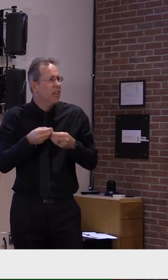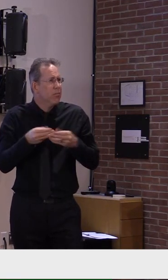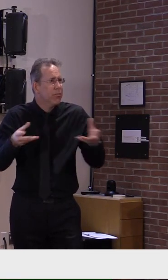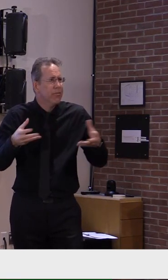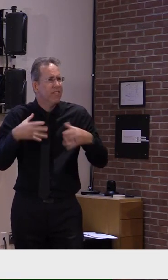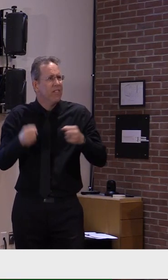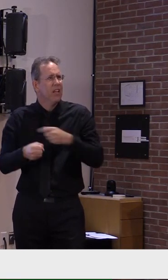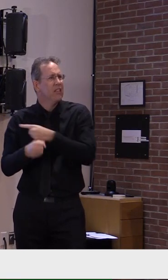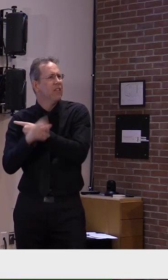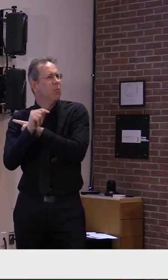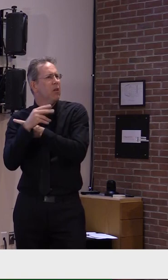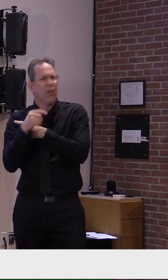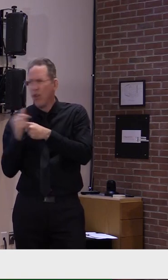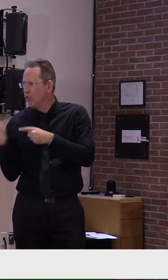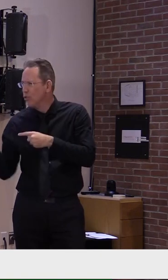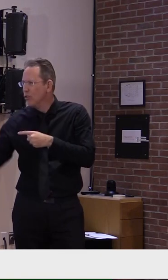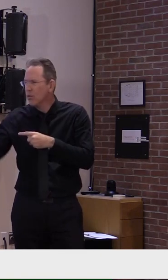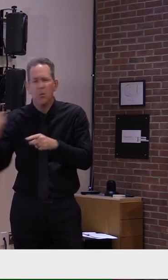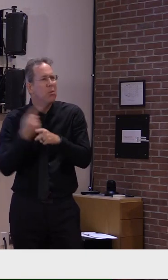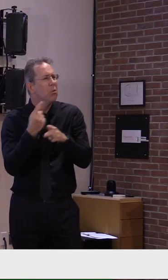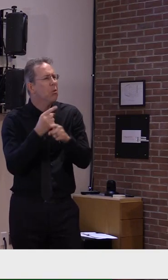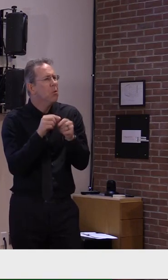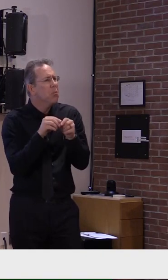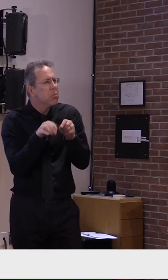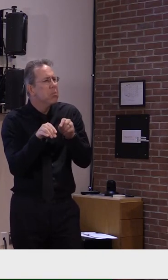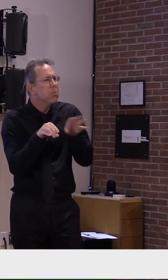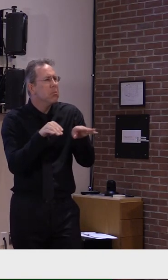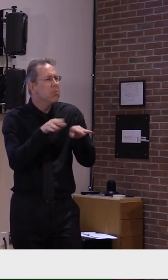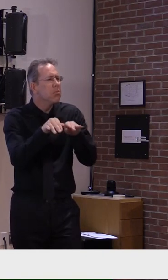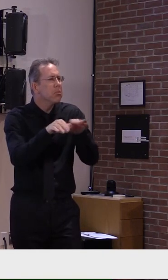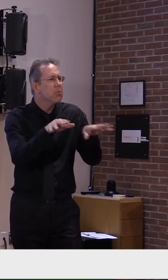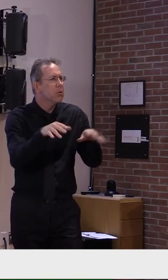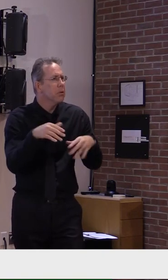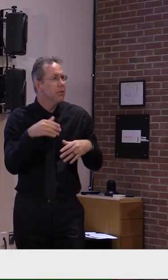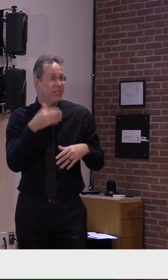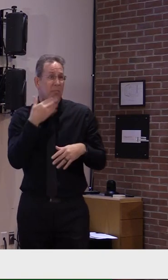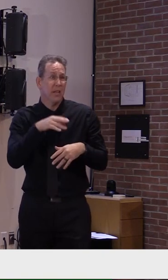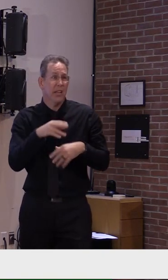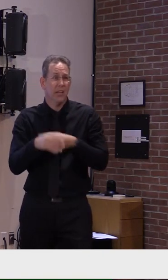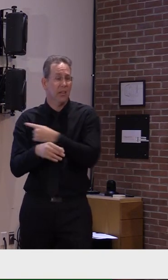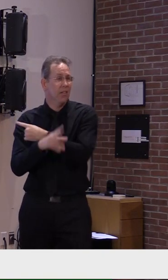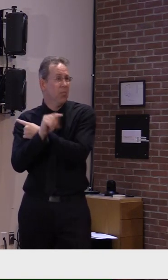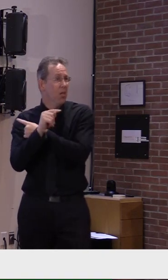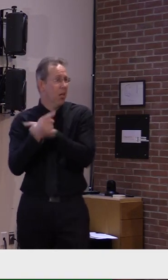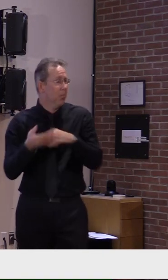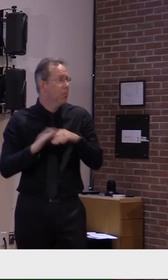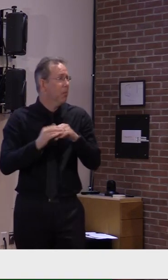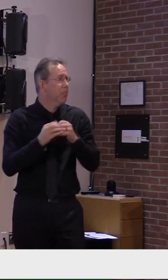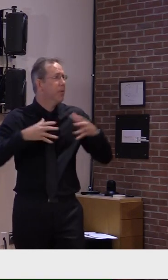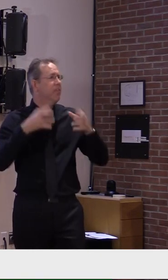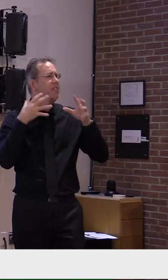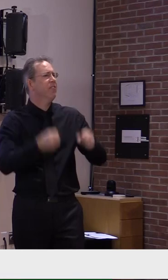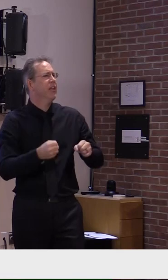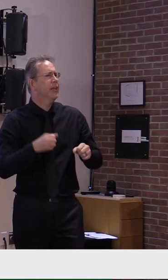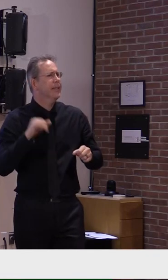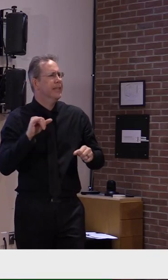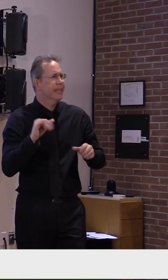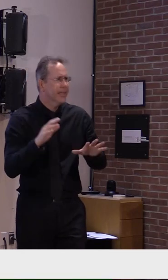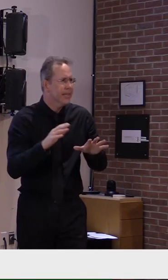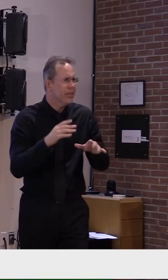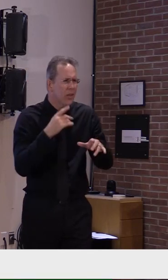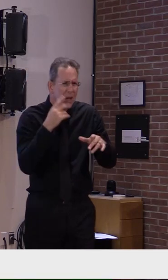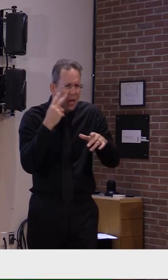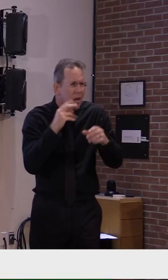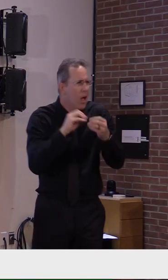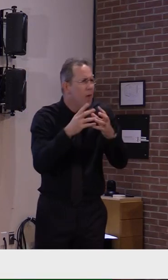indication of how quickly our cases are growing, not just the number, but the speed at which they're growing as well. You'll also notice that